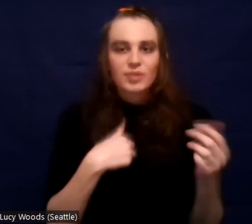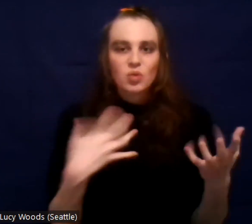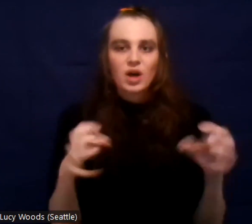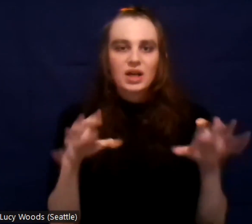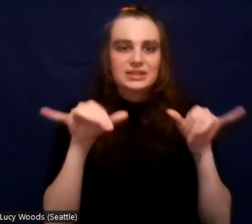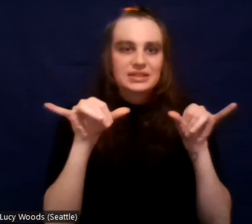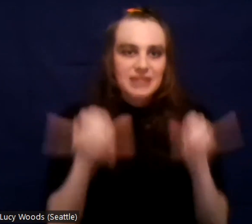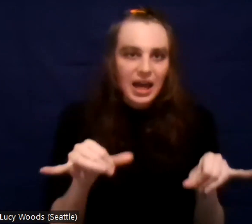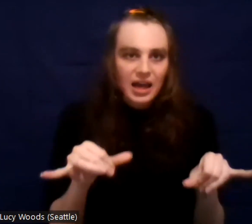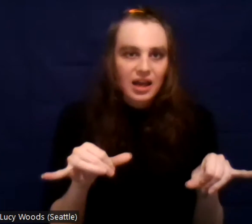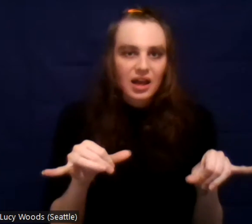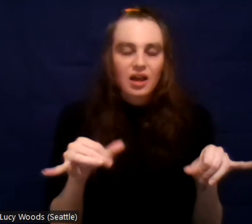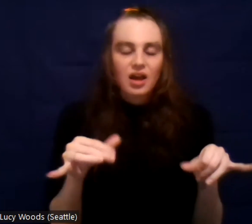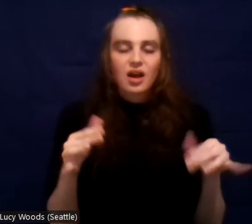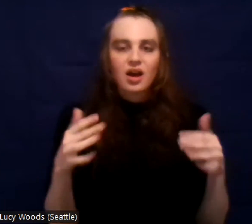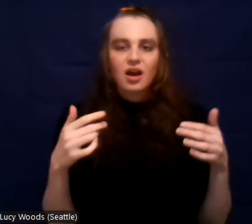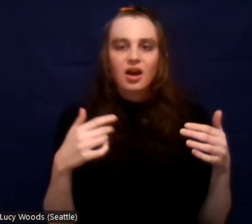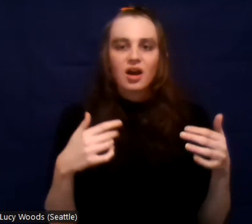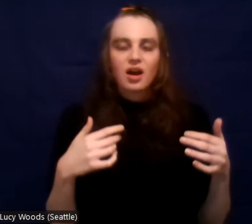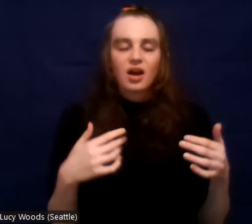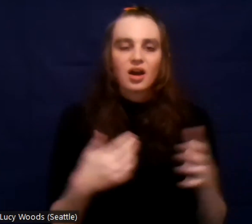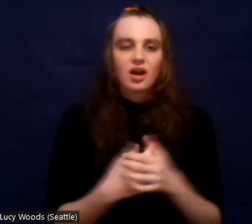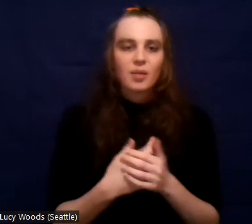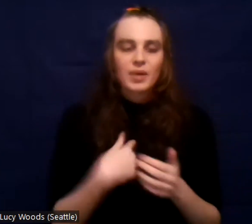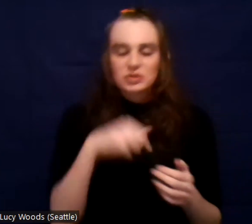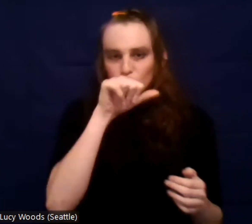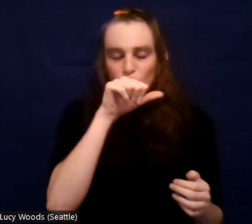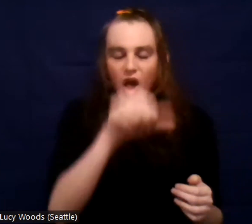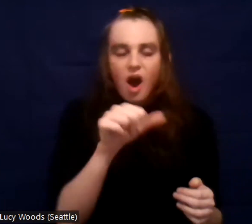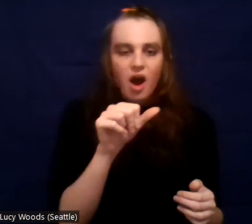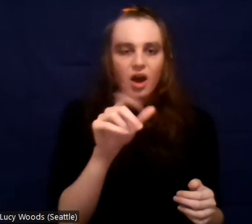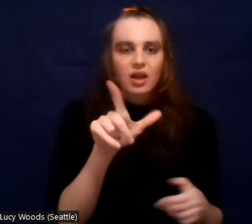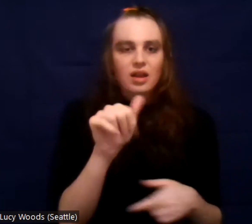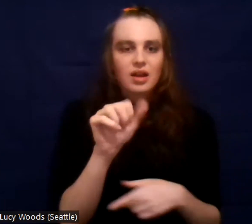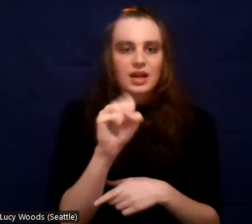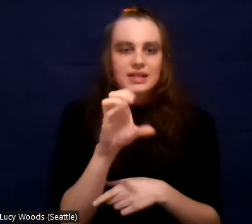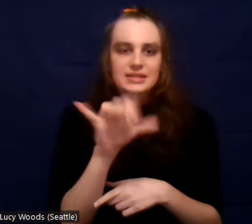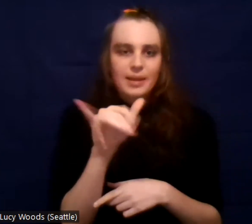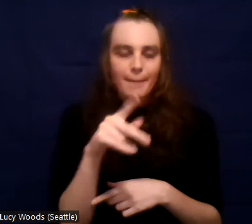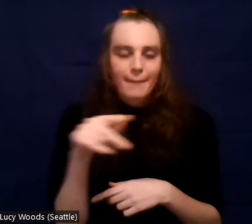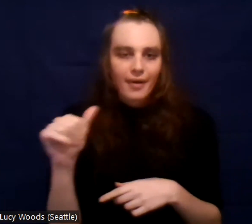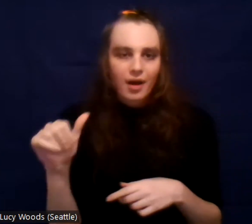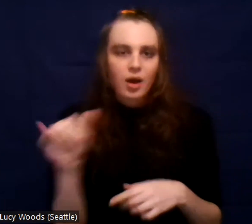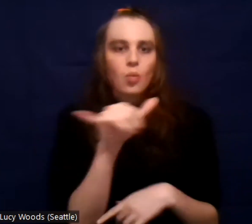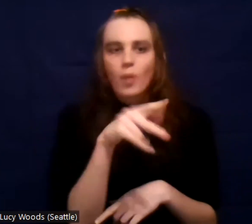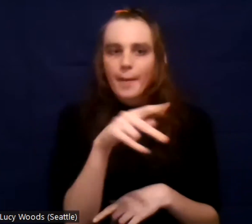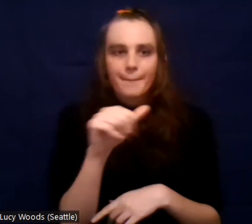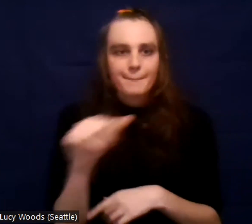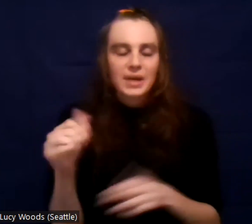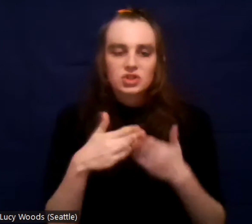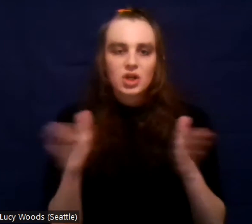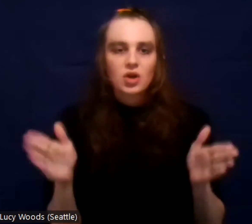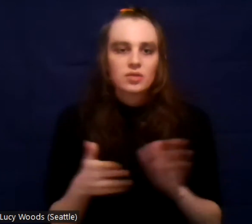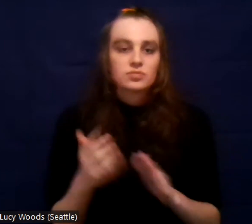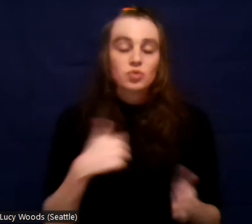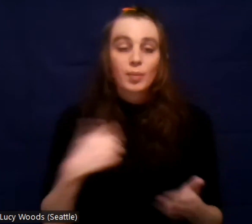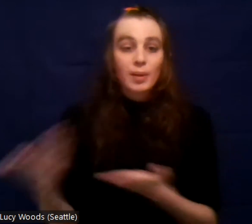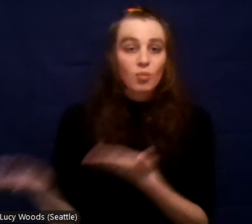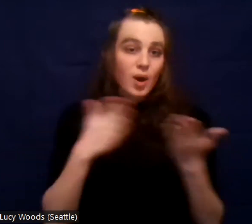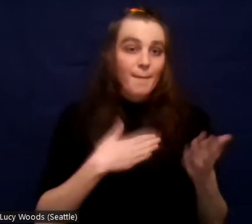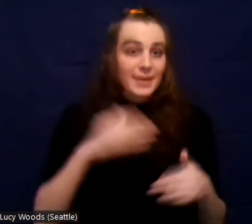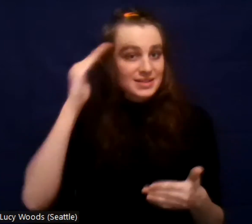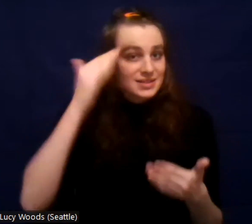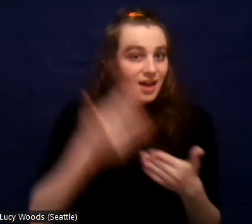Um, I had a lot of friends that throughout the state that were there. I brought my son. He turned 12